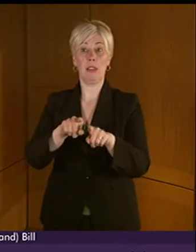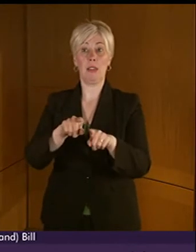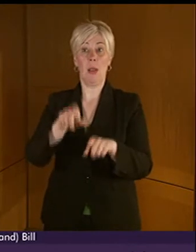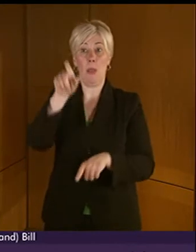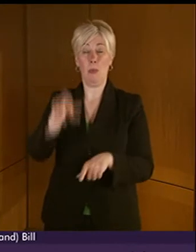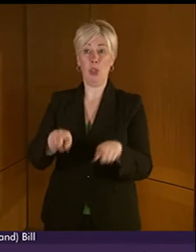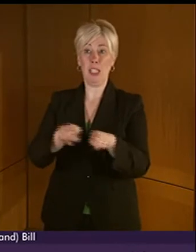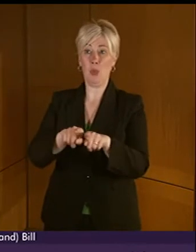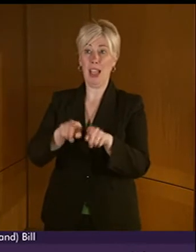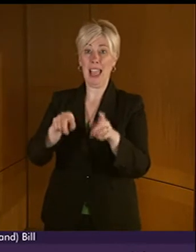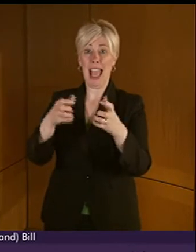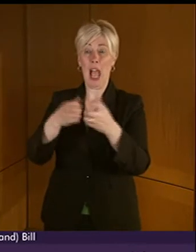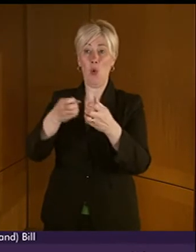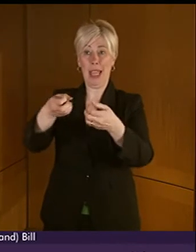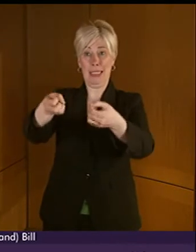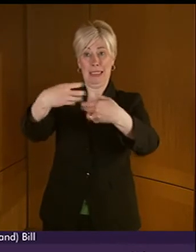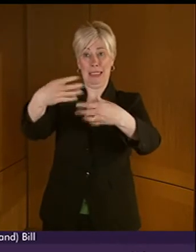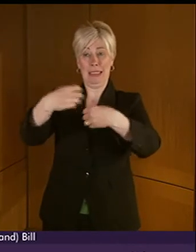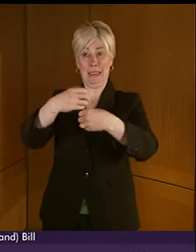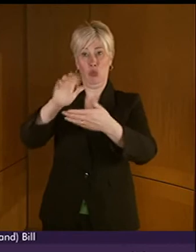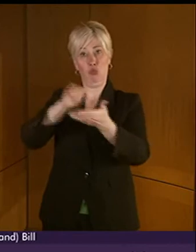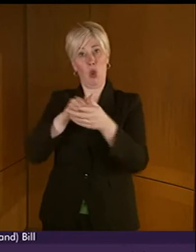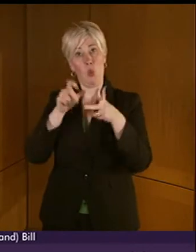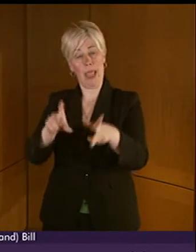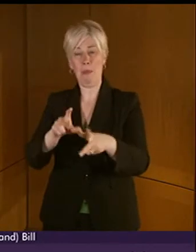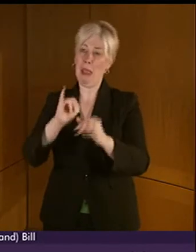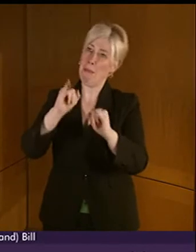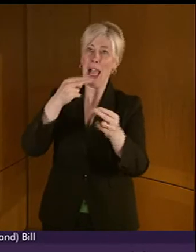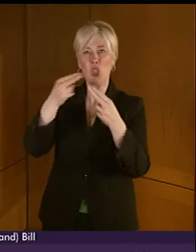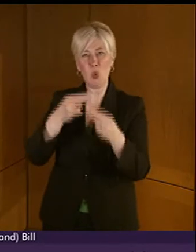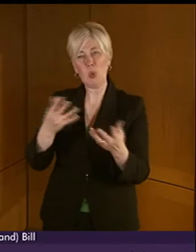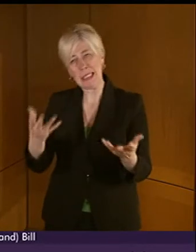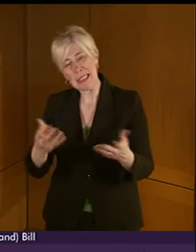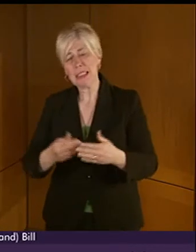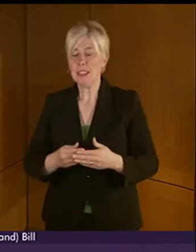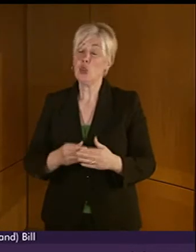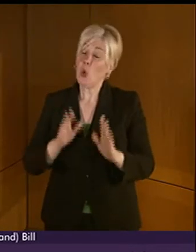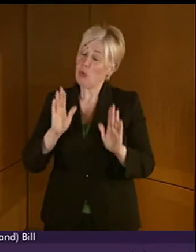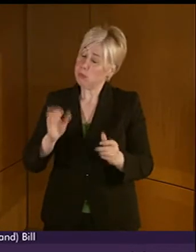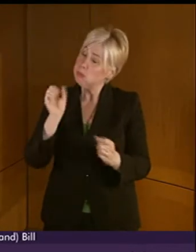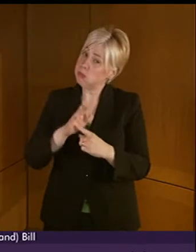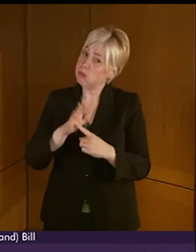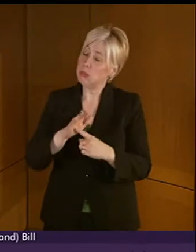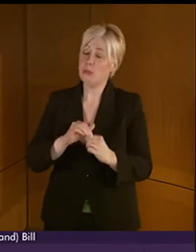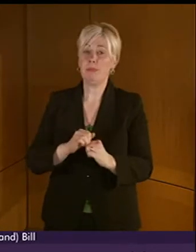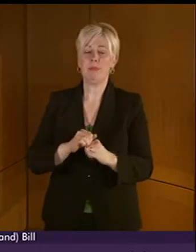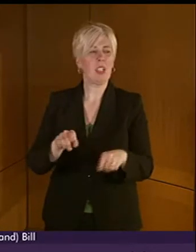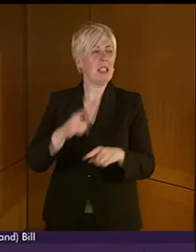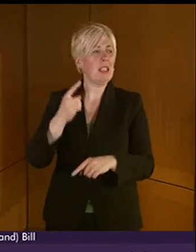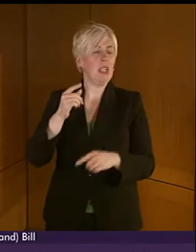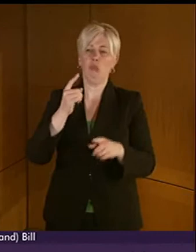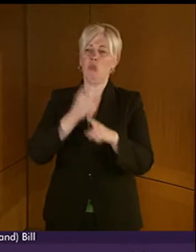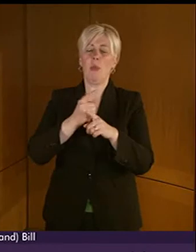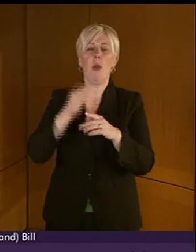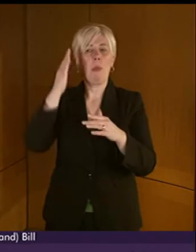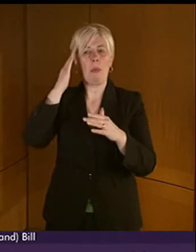news needs to be able to communicate that properly. Nigel Don talked about mental health and the impact of